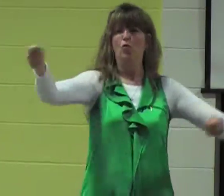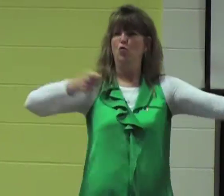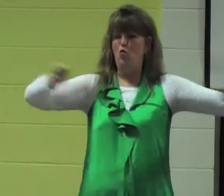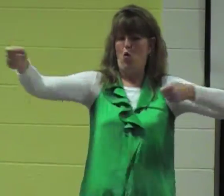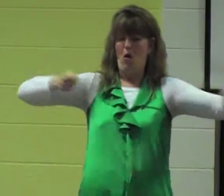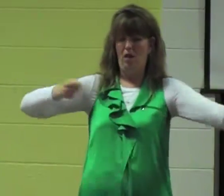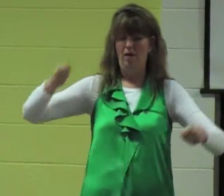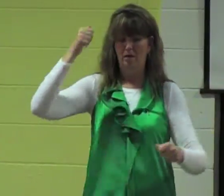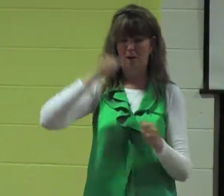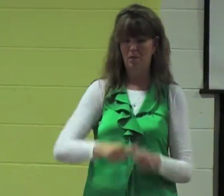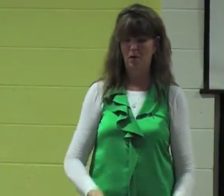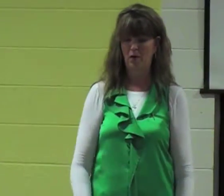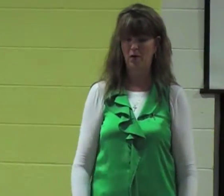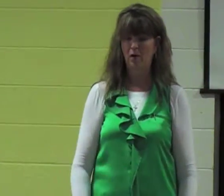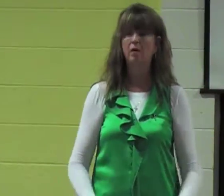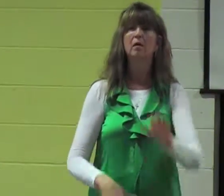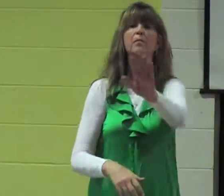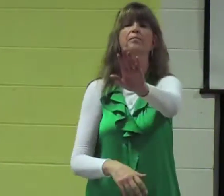them from the Roman Empire? Remember?